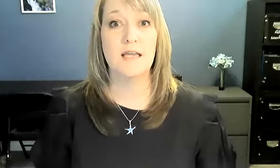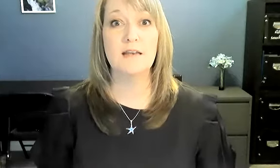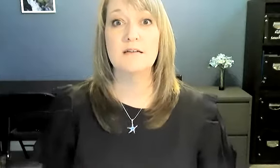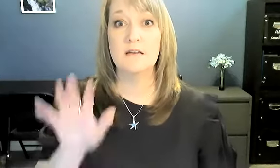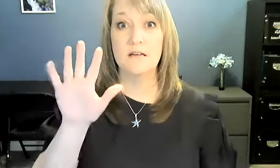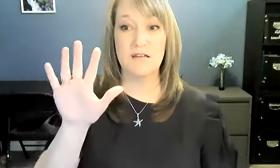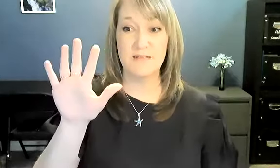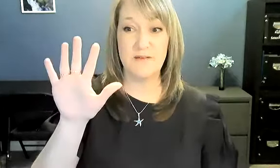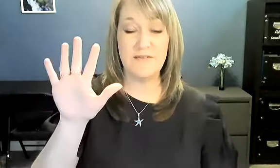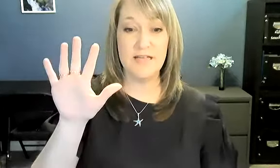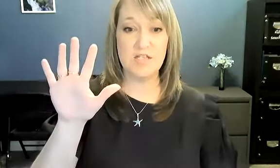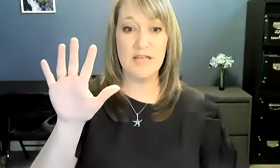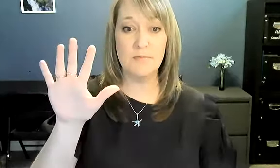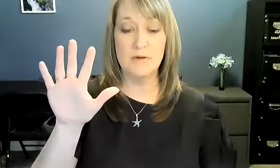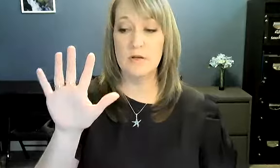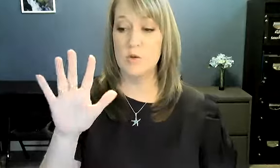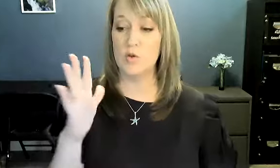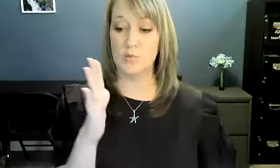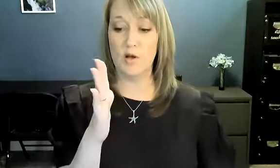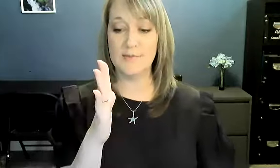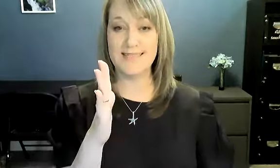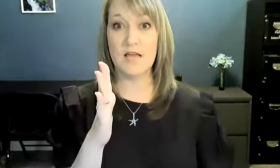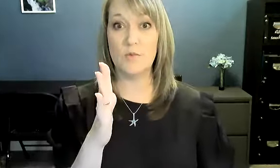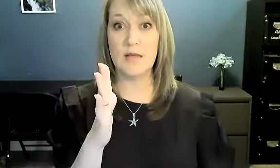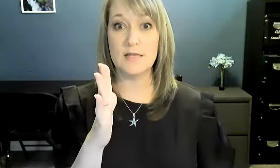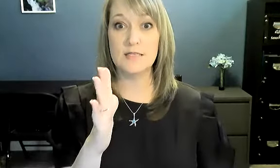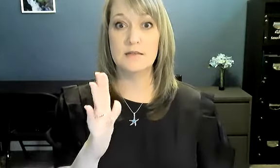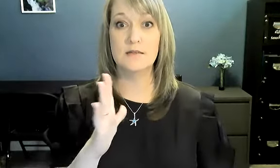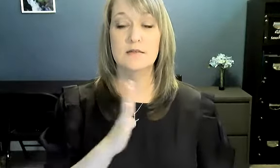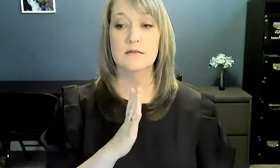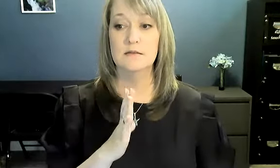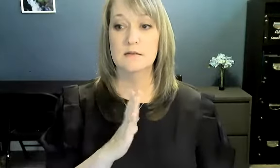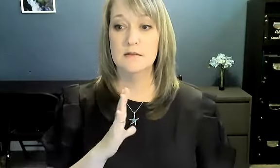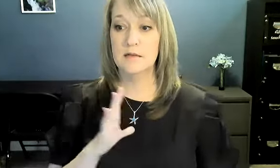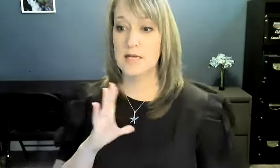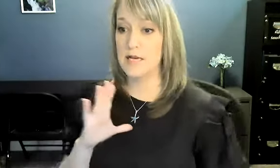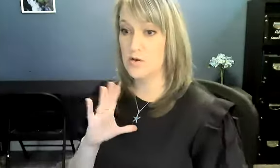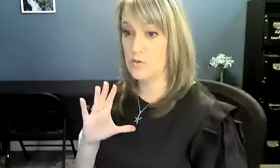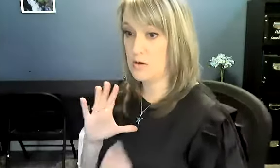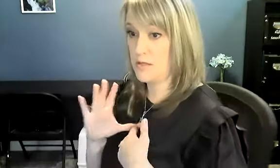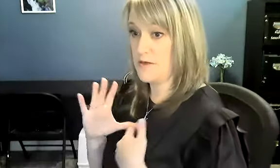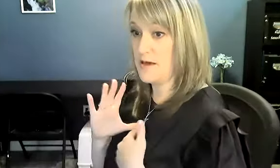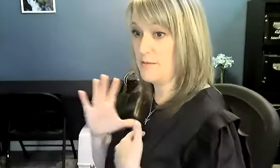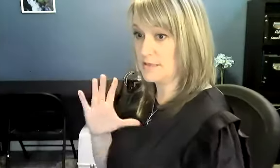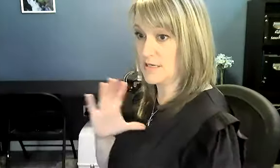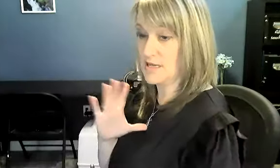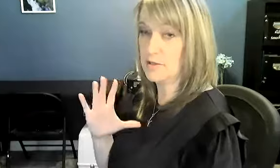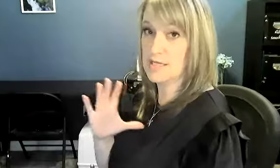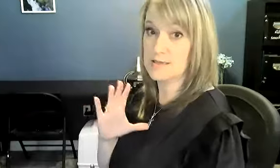is a five-hand shape with your palms sideways, and your thumb is going to hit your chest.